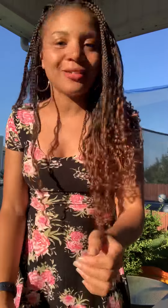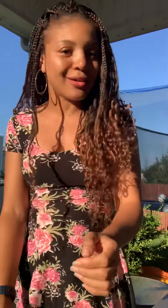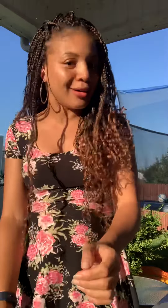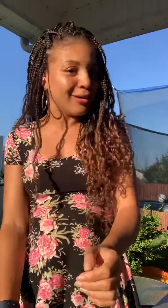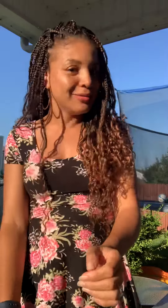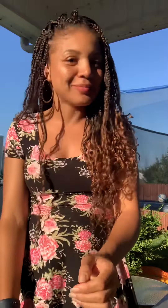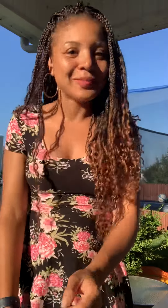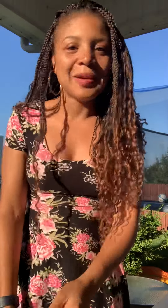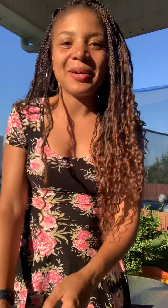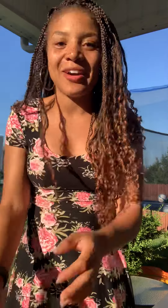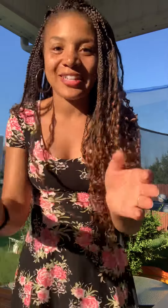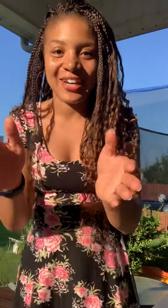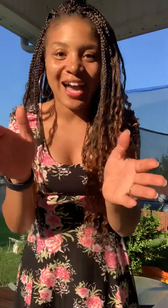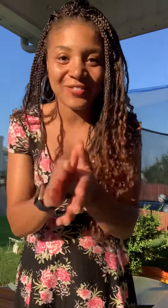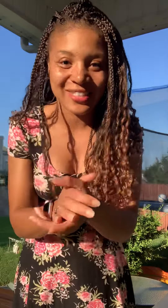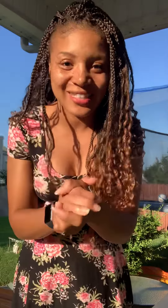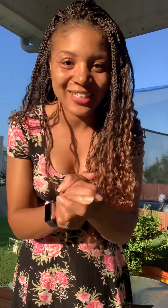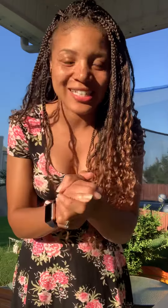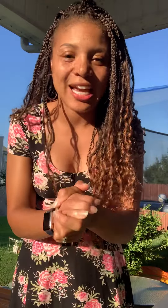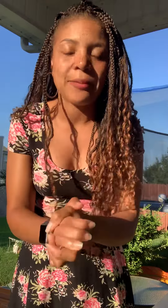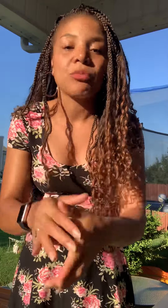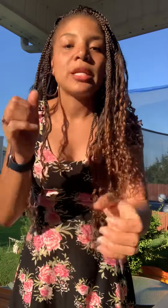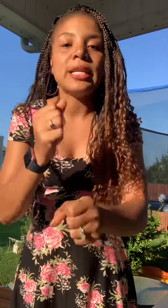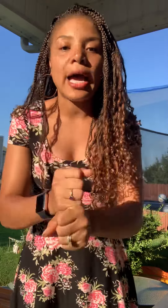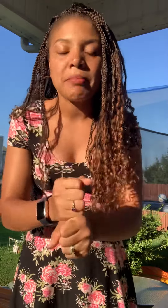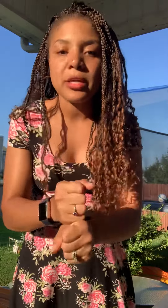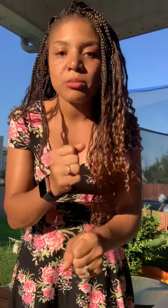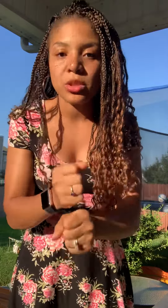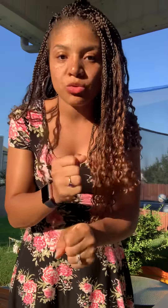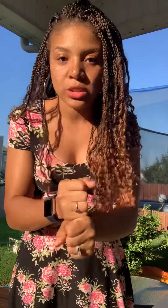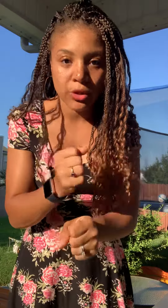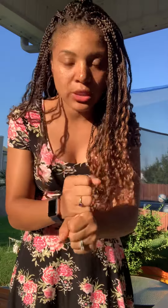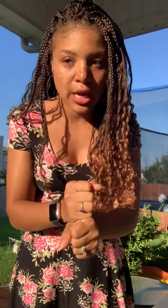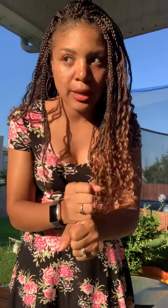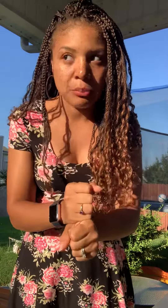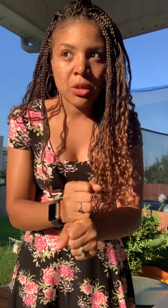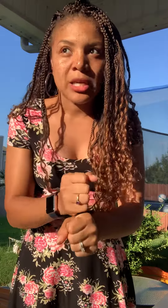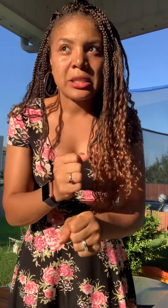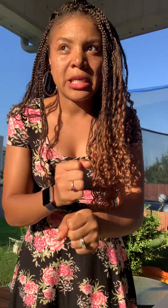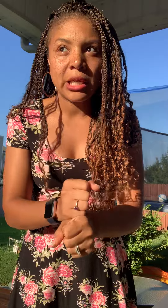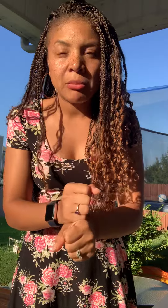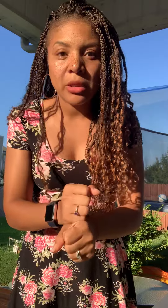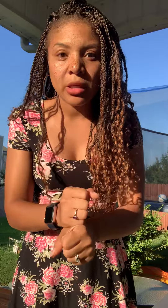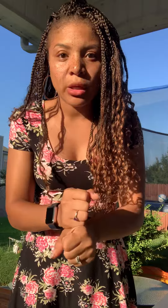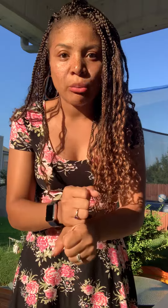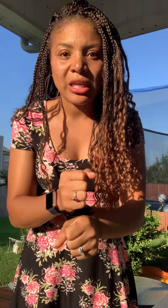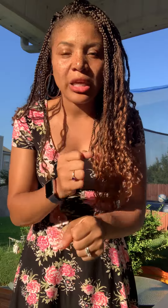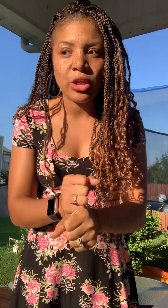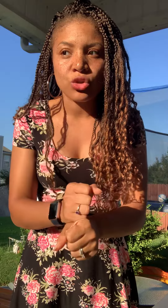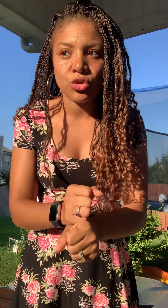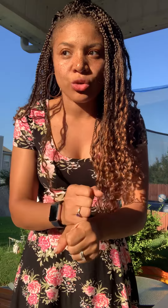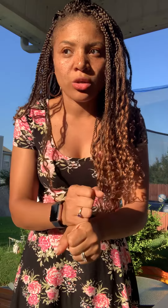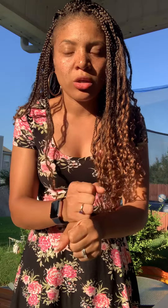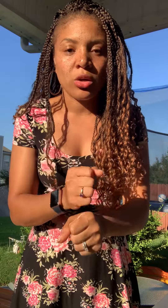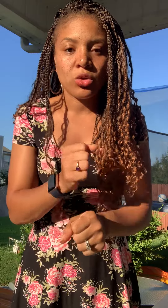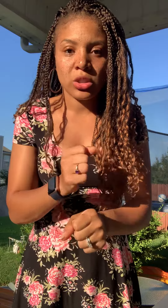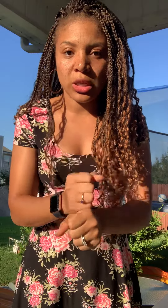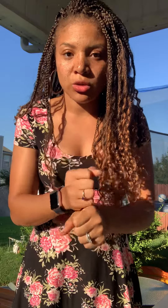but alright y'all I will see y'all tonight 9 p.m. Central Standard Time 10 p.m. Eastern Standard